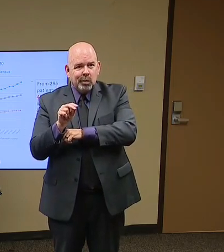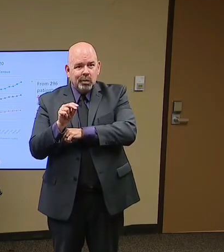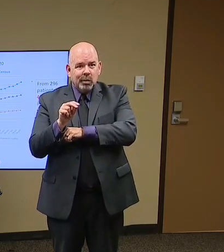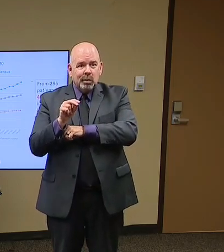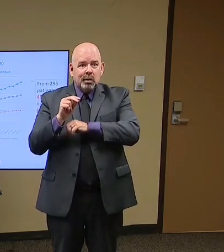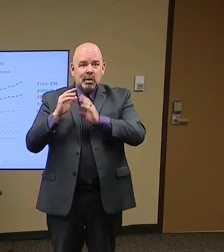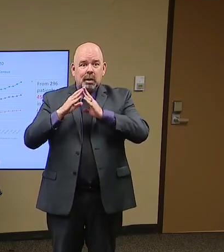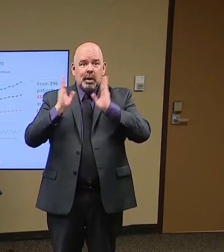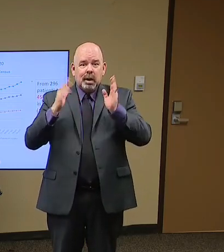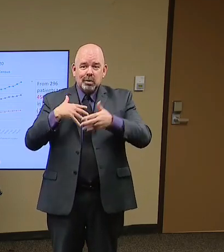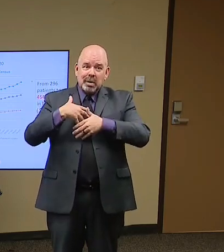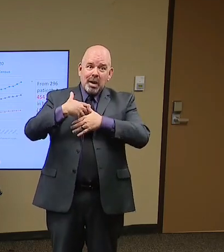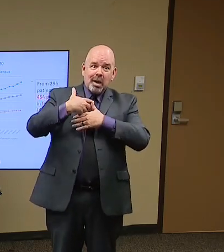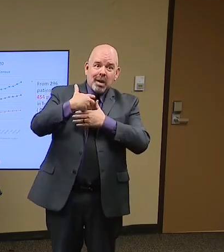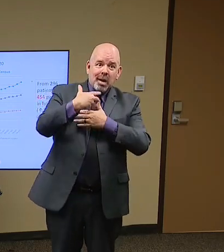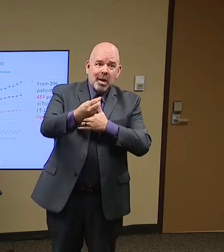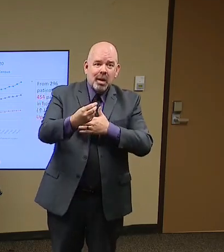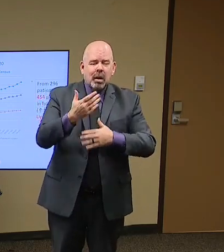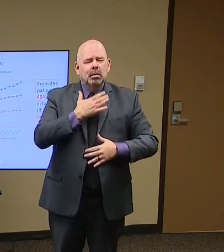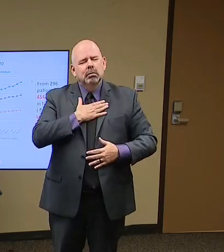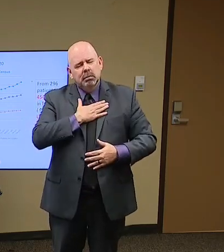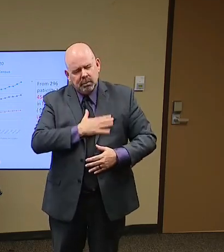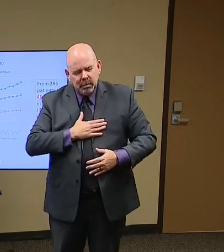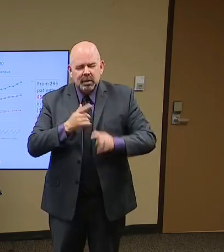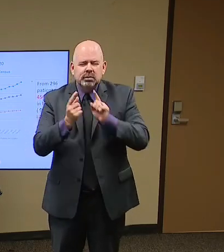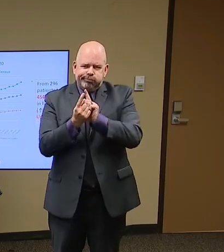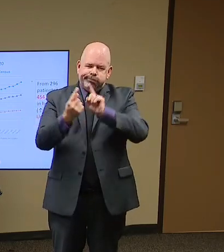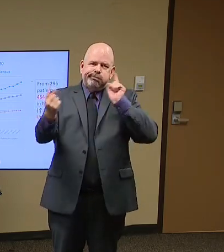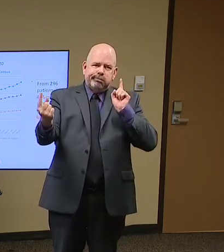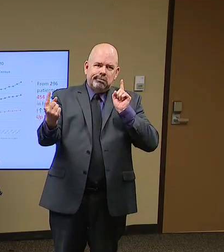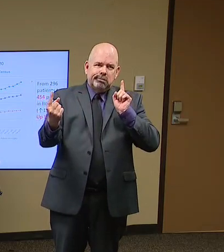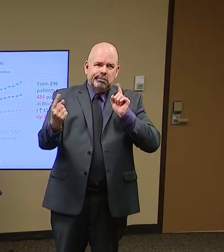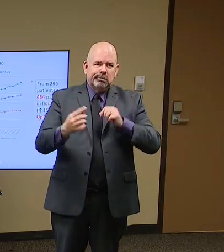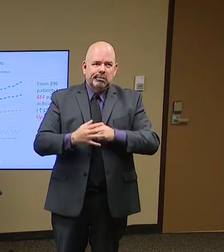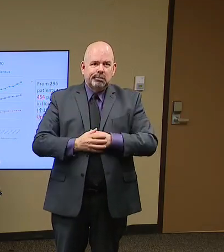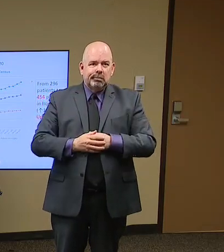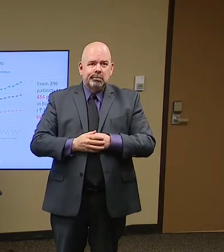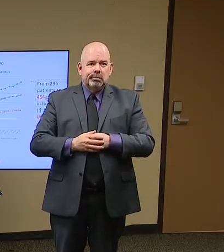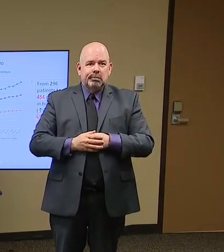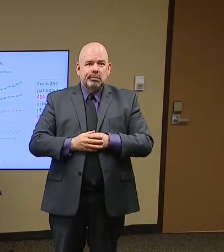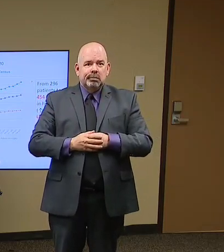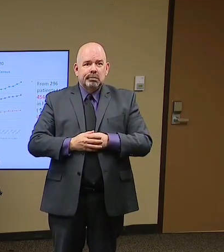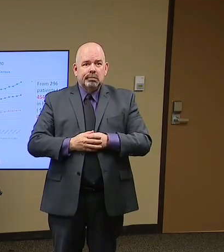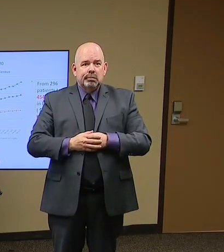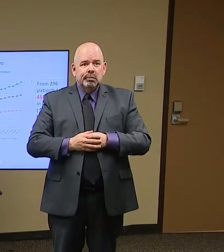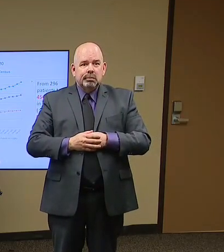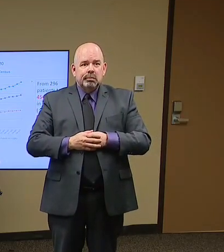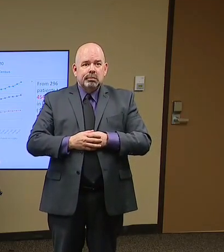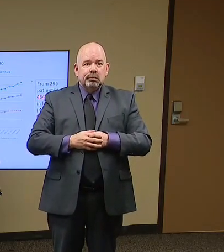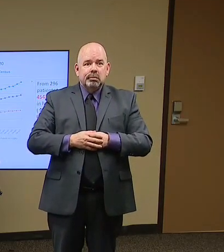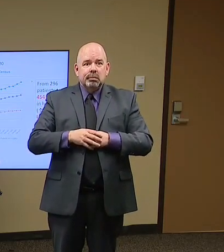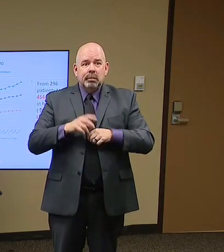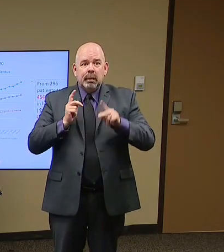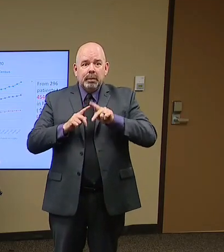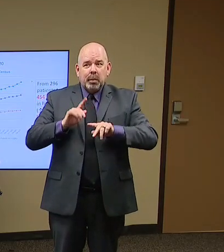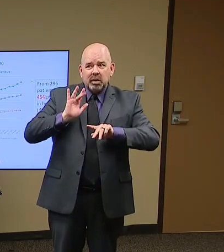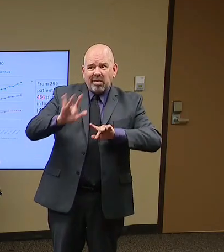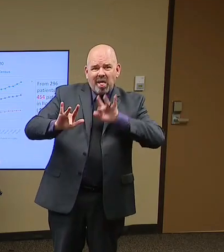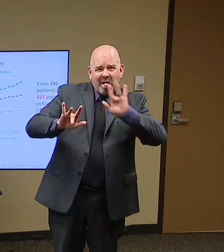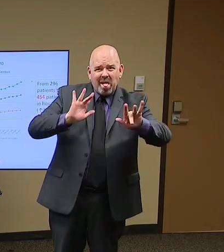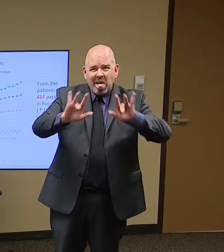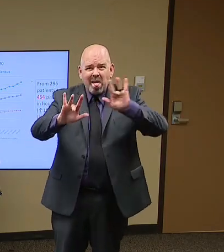six-foot distancing. When you're at high-touch places, like a store where everybody's handling the same stuff or touching the same